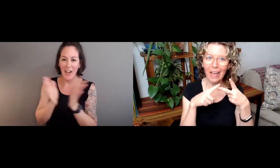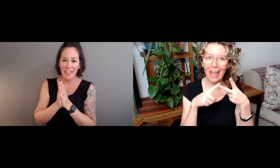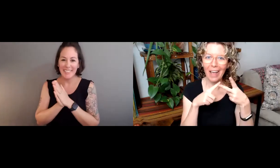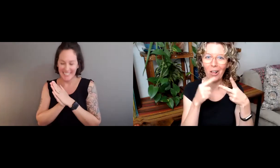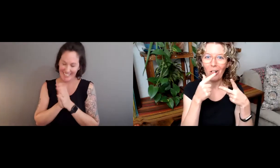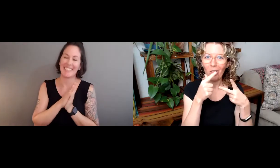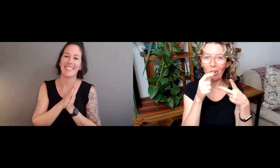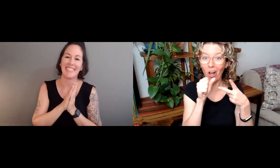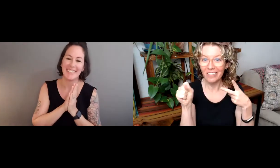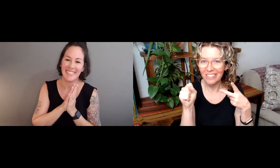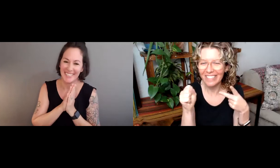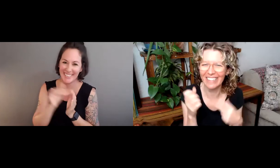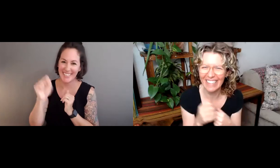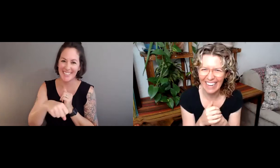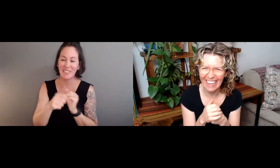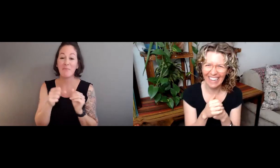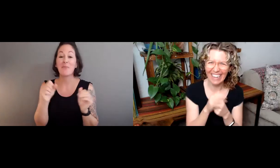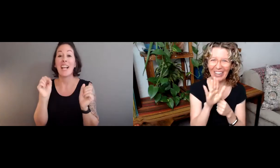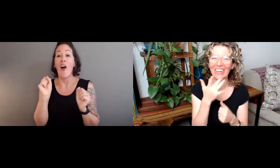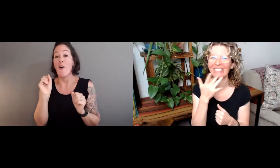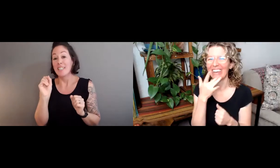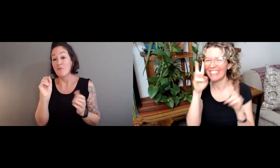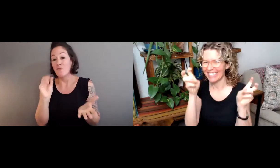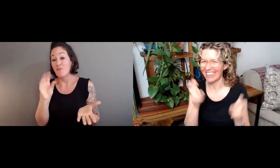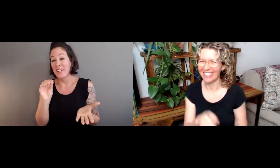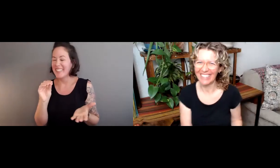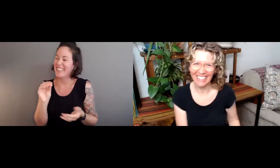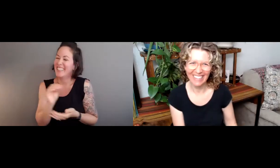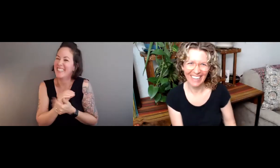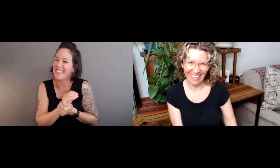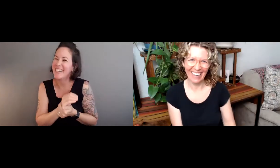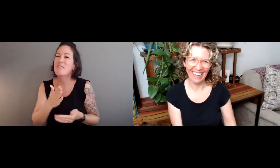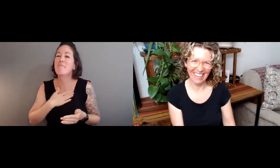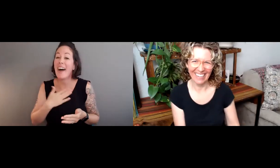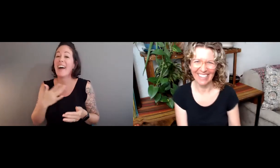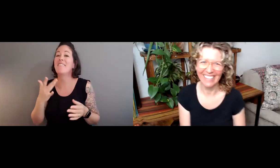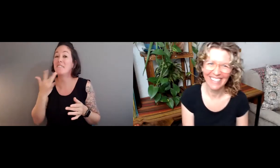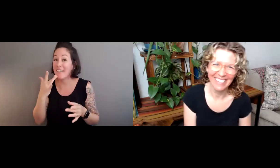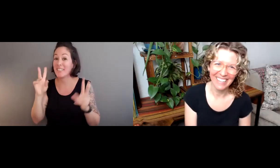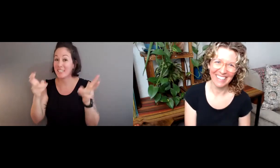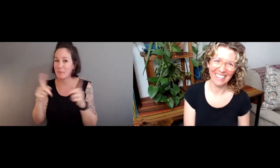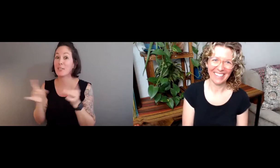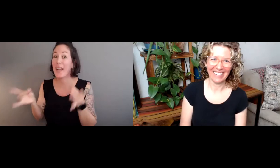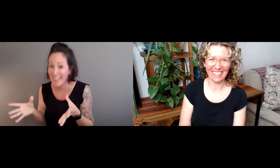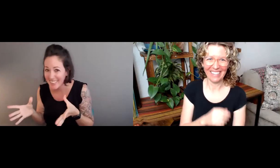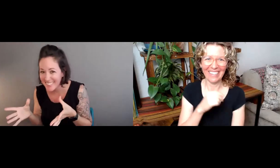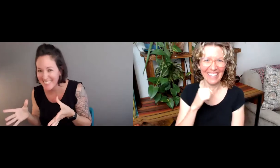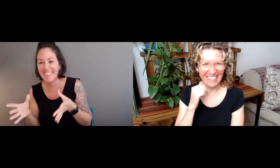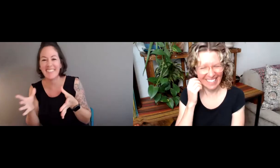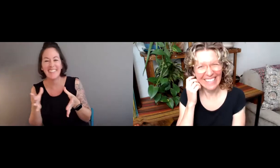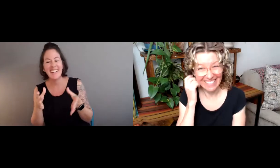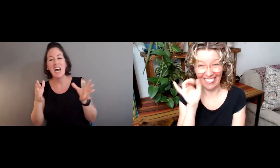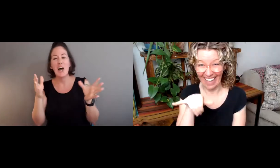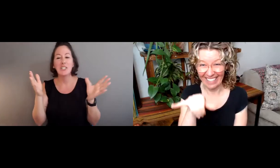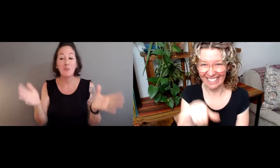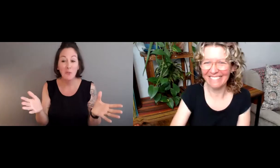Can you expand a little bit more on those two things in terms of gloss, facial expression? I know that's your favorite topics. Sure.